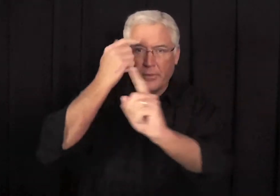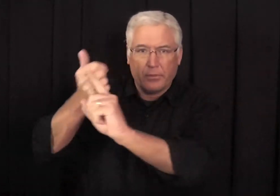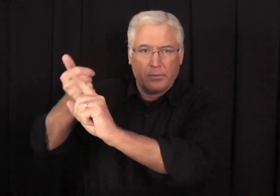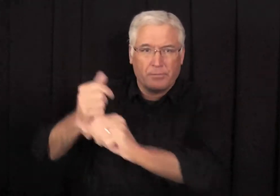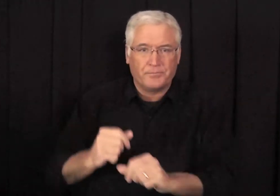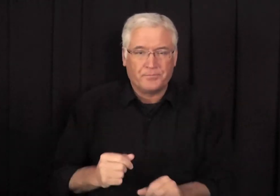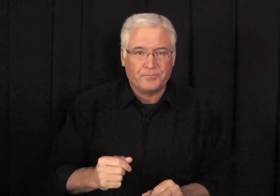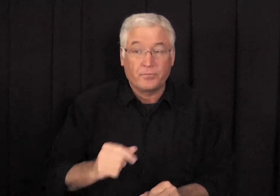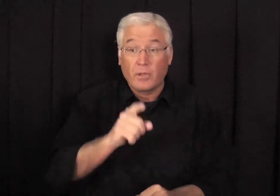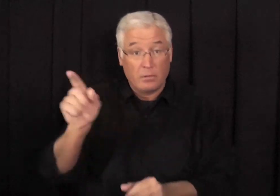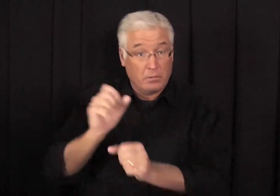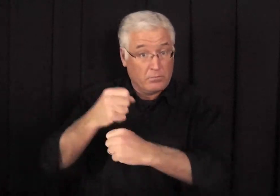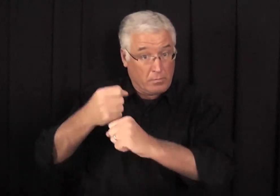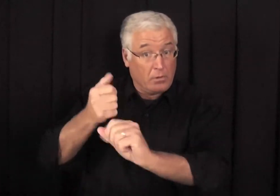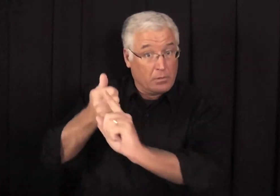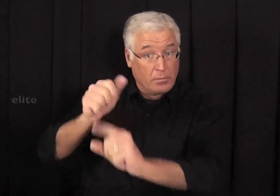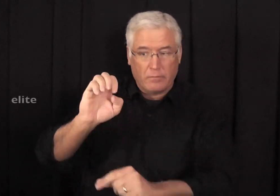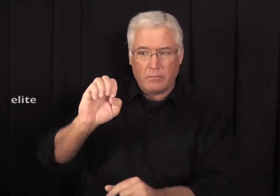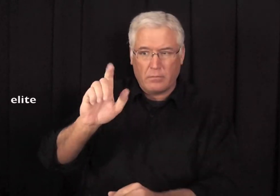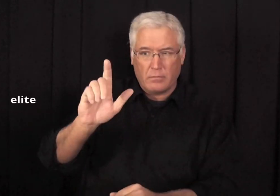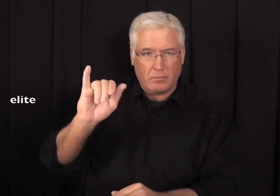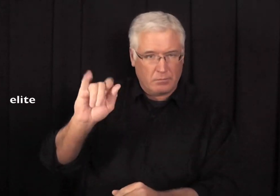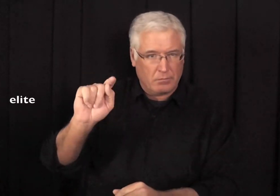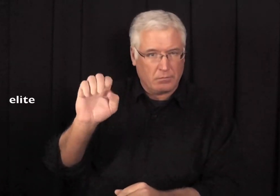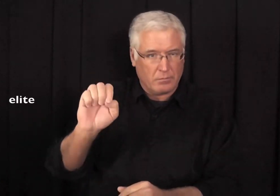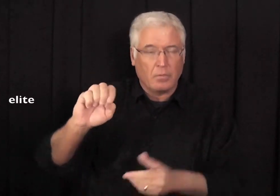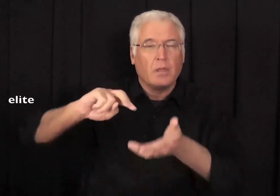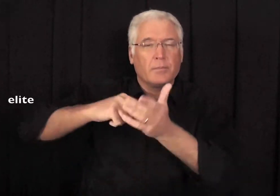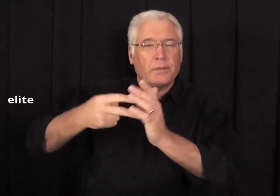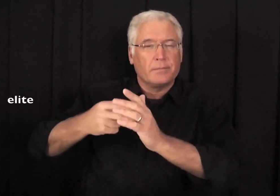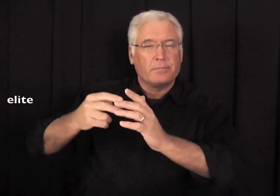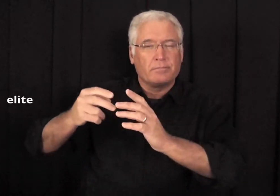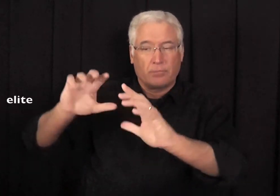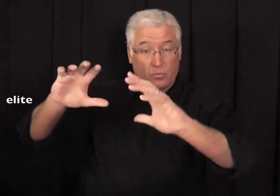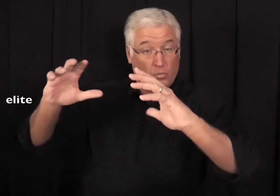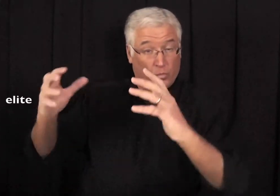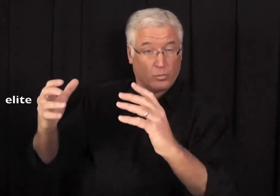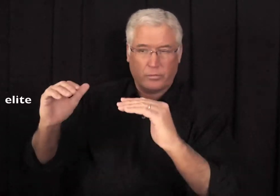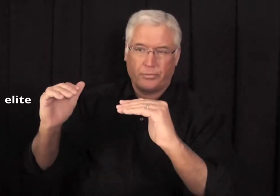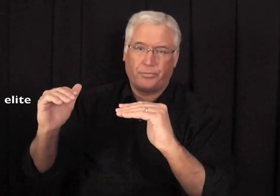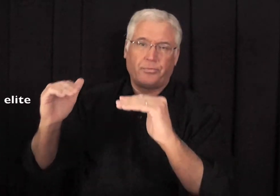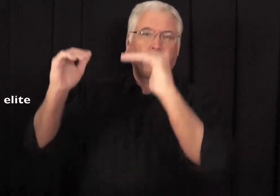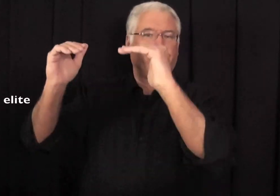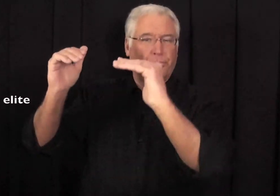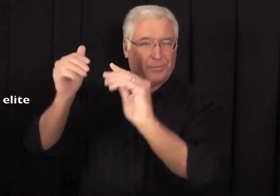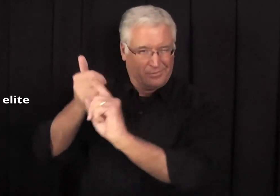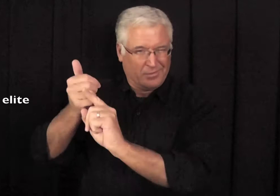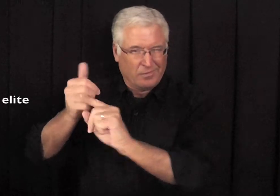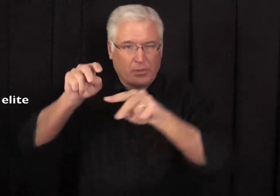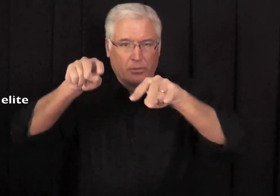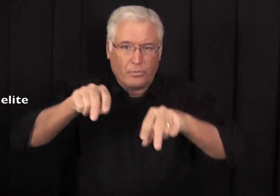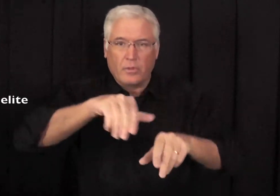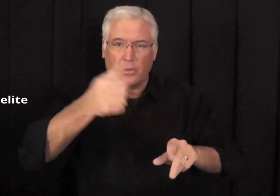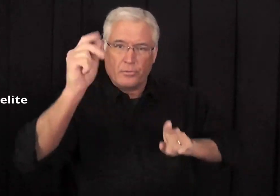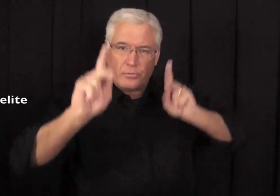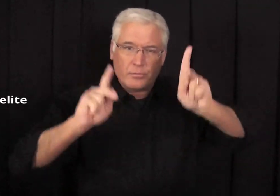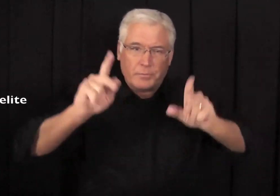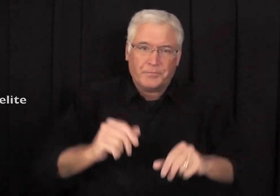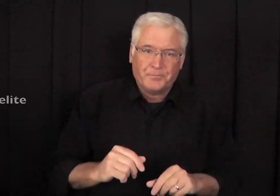from them. They had made themselves elite, an elite group that looked down on other people. They